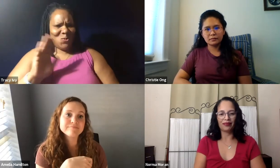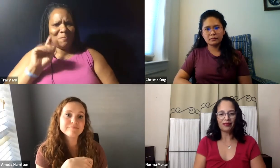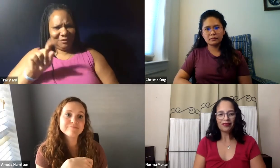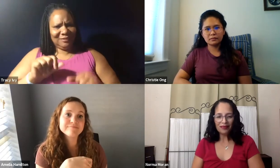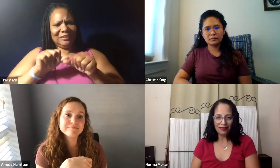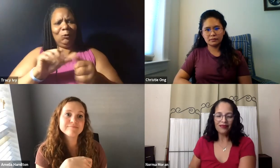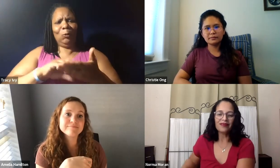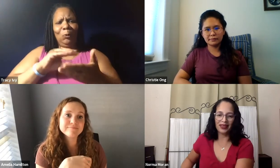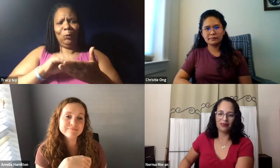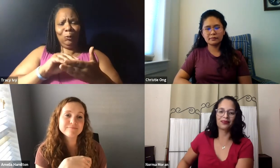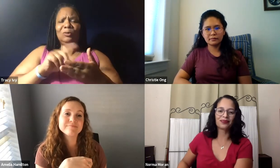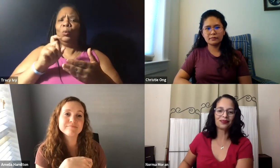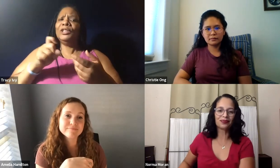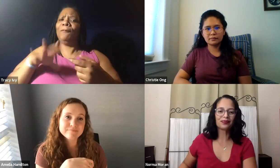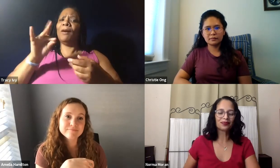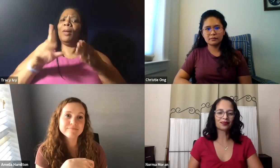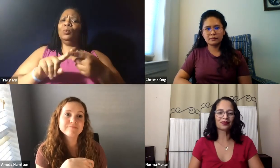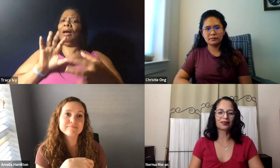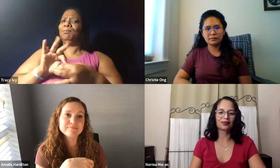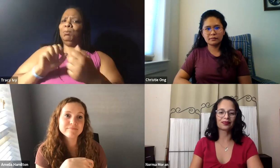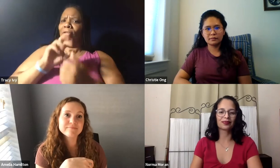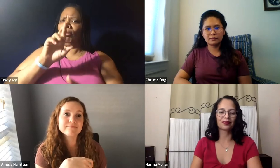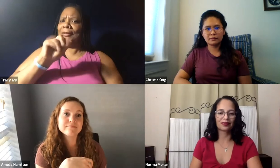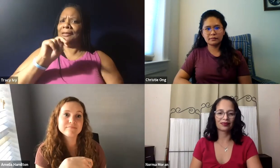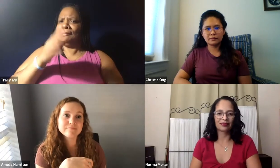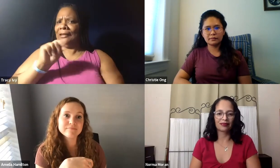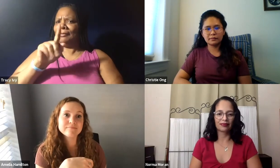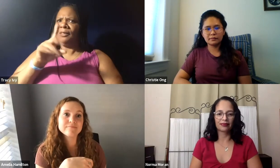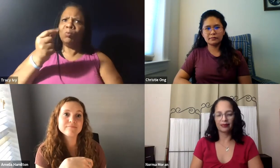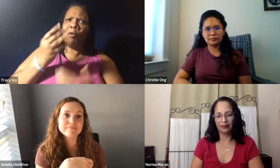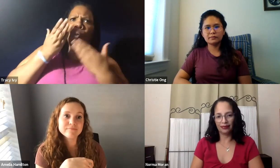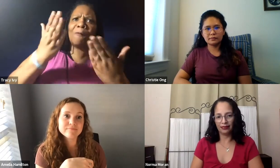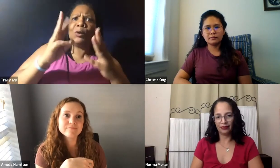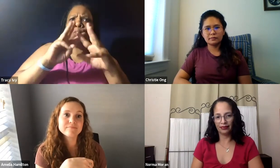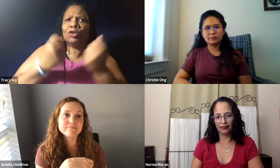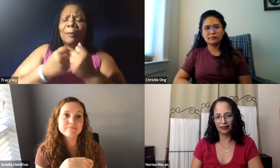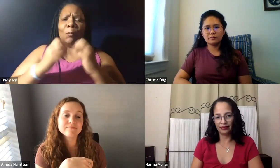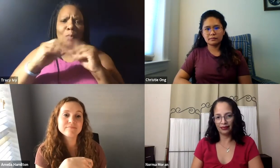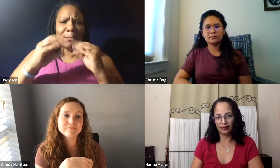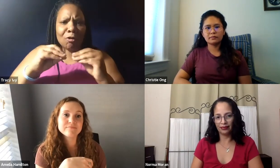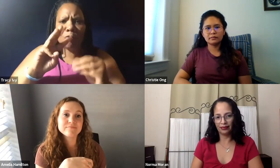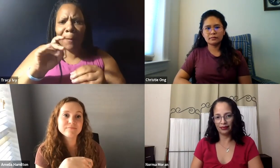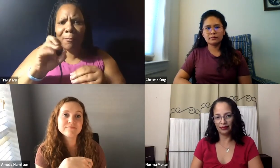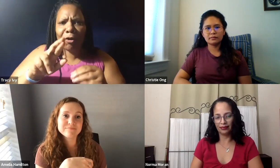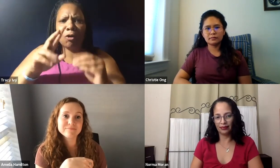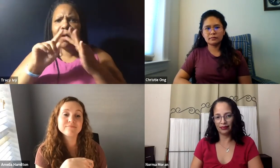learning as alumni. So we always have to continue learning. And being involved with RIT and NTID through